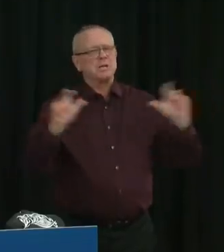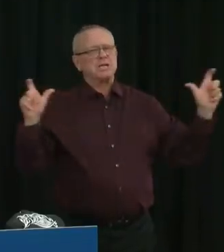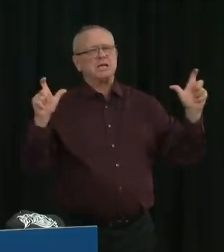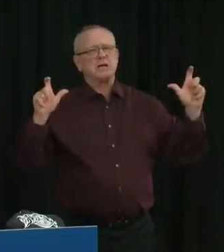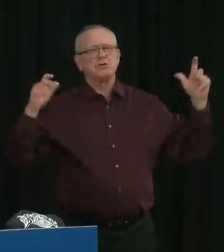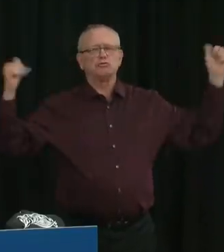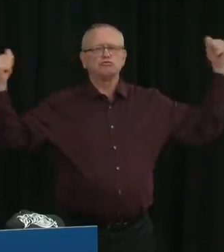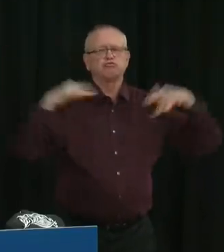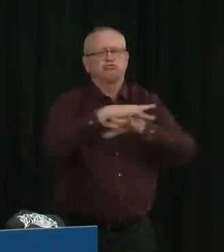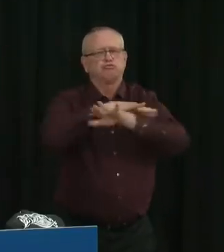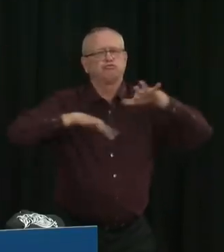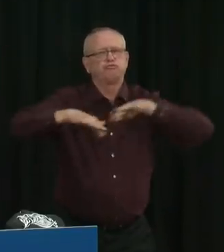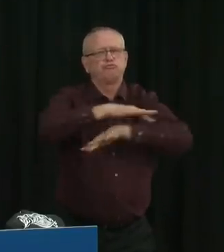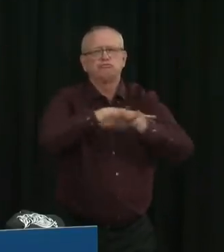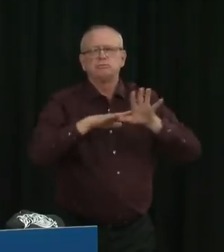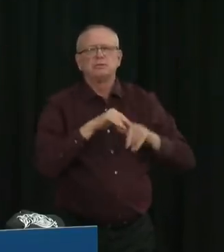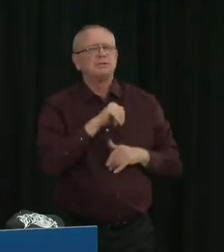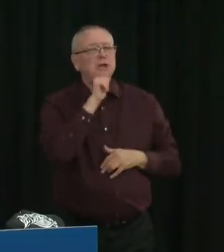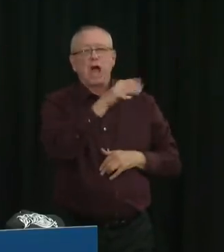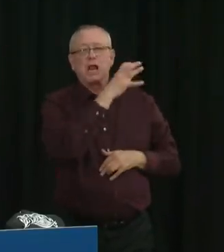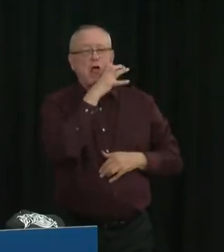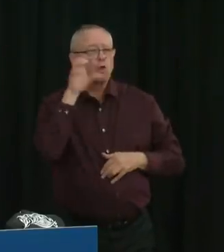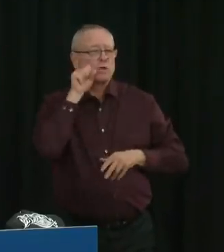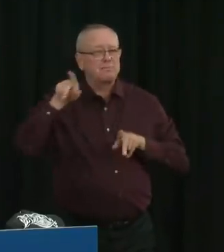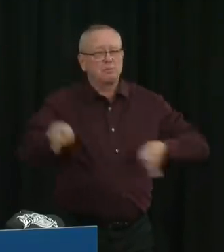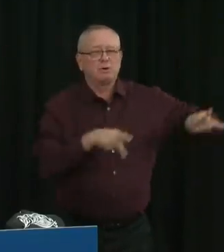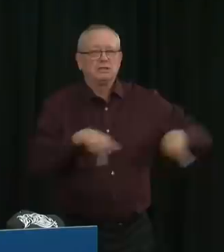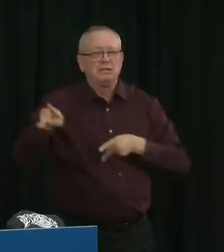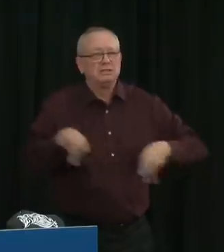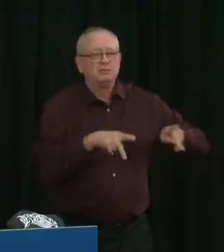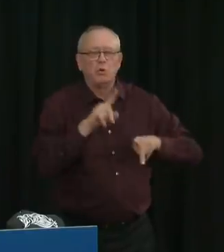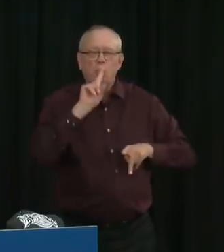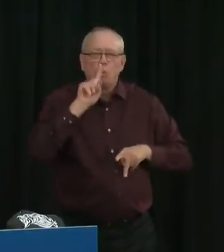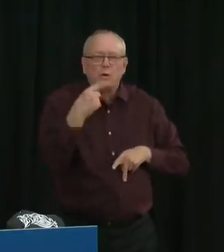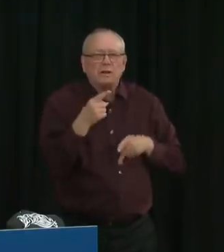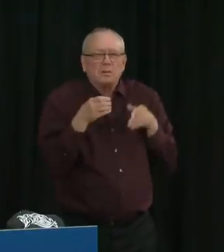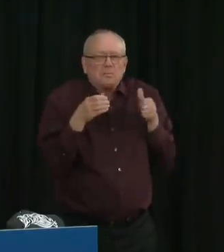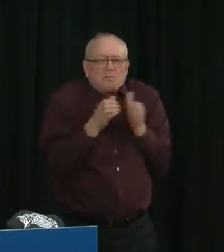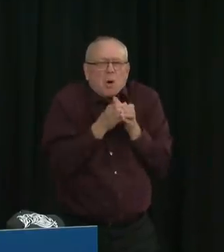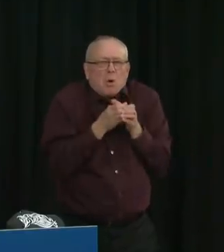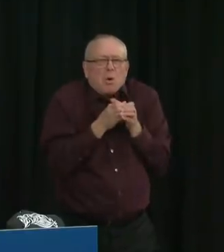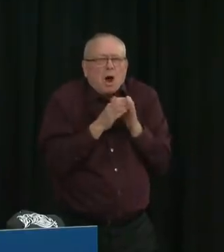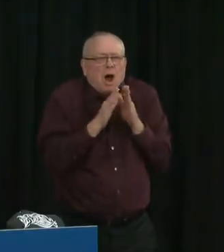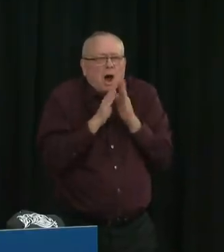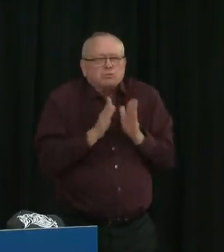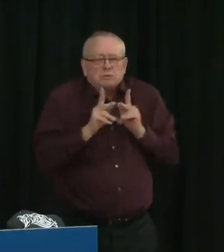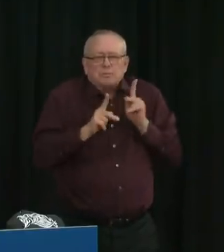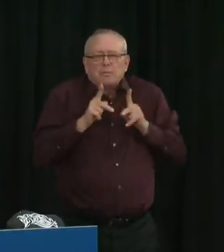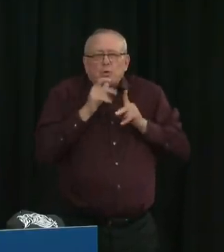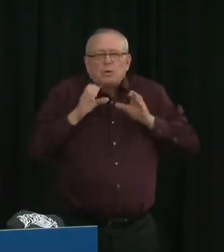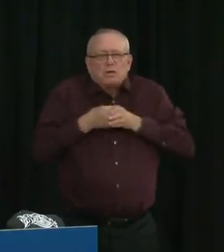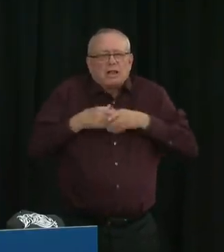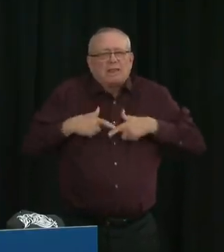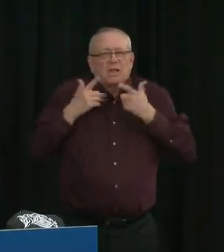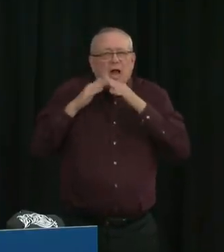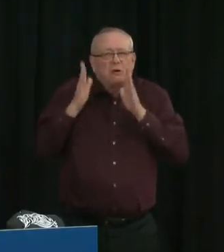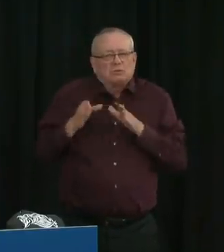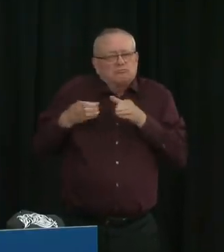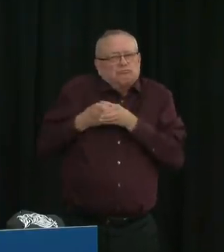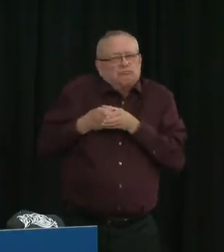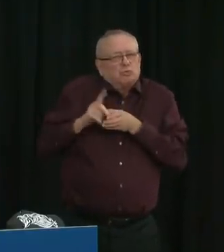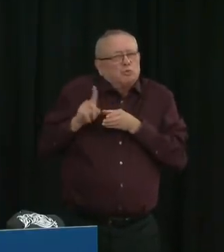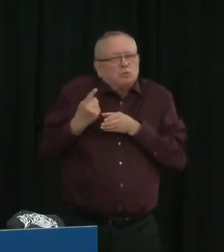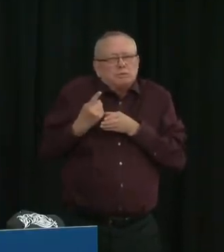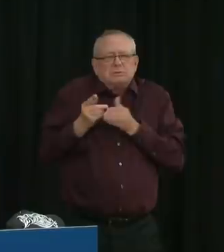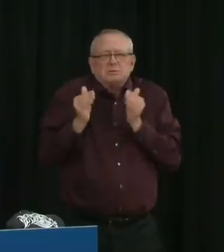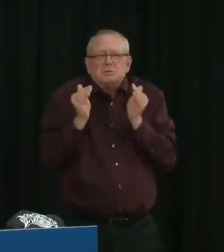parties. Keep your celebrations with just your household and cohort, no more. Let's keep it small, and let's keep